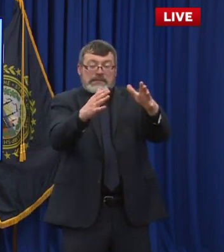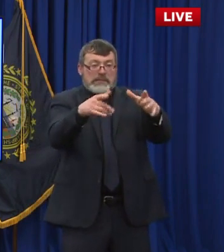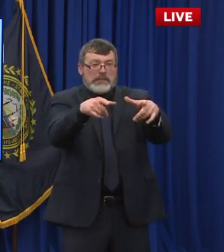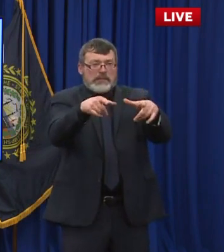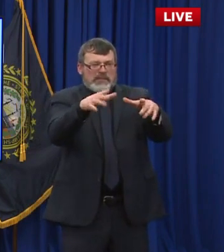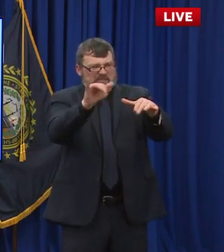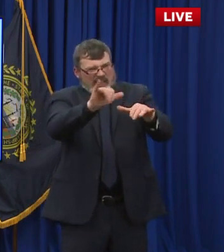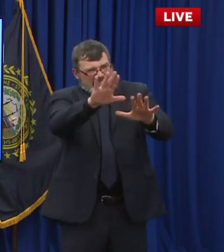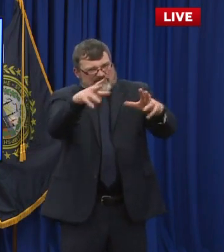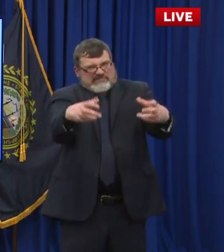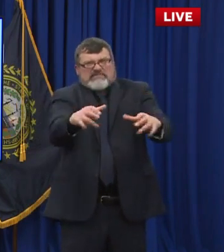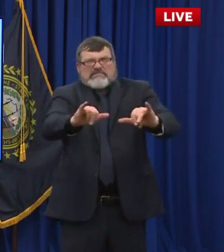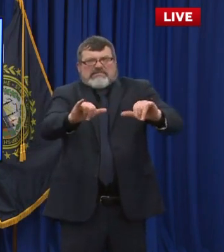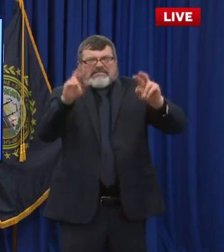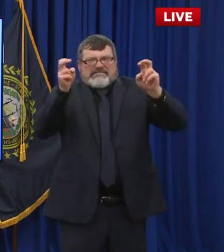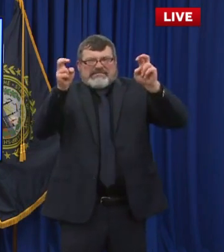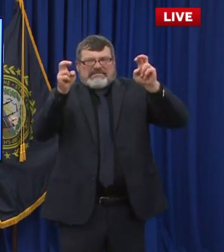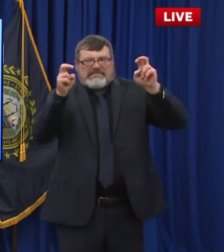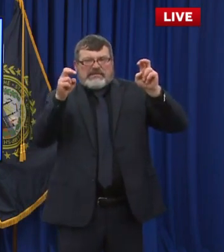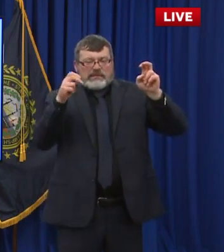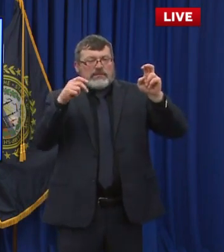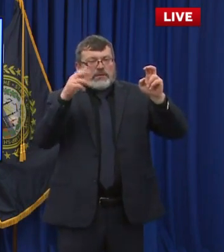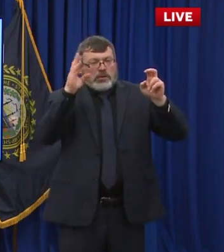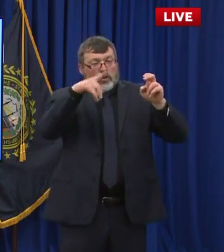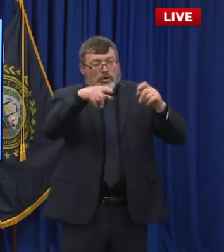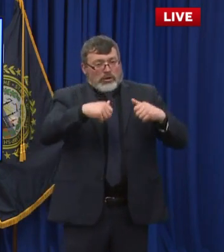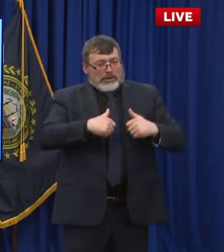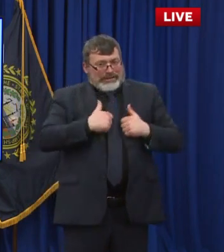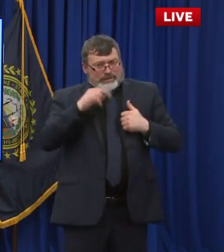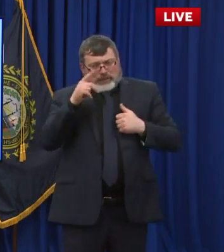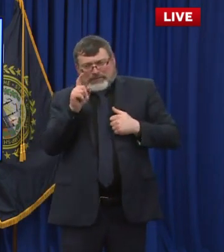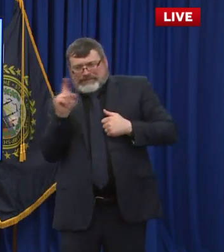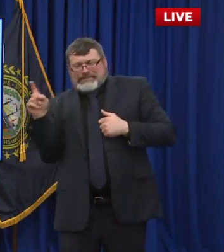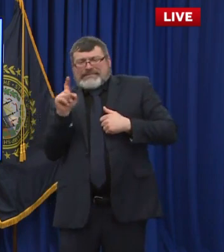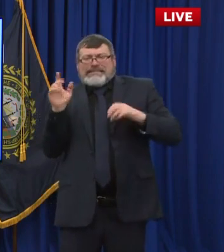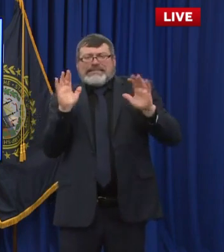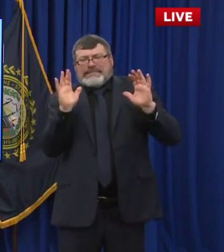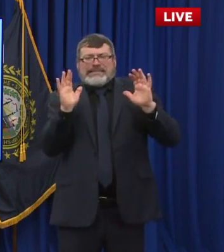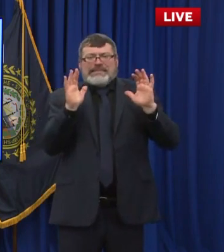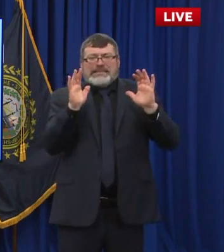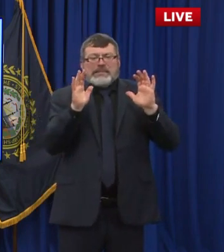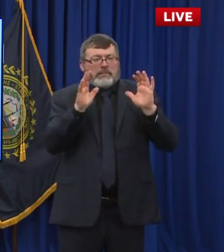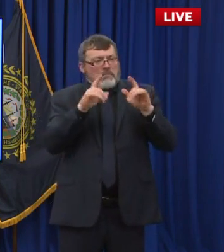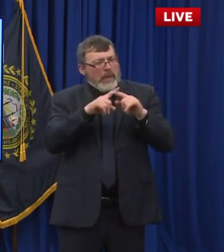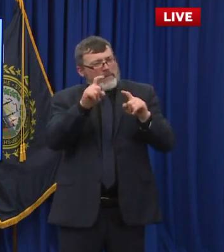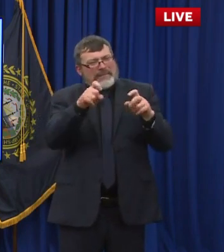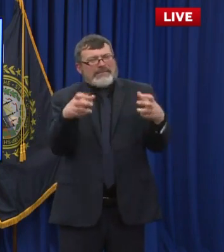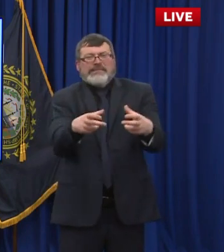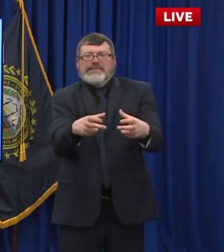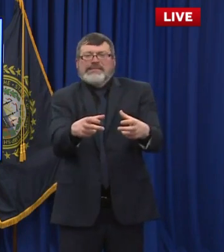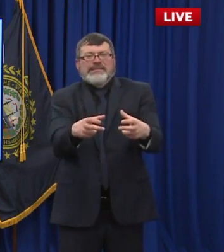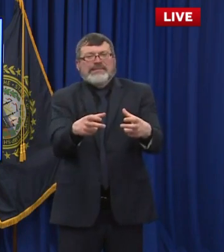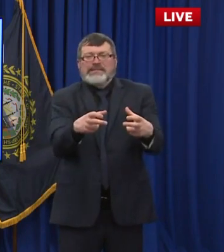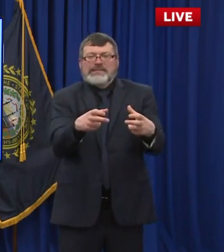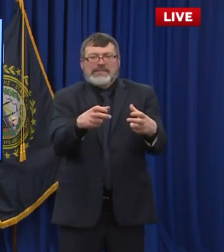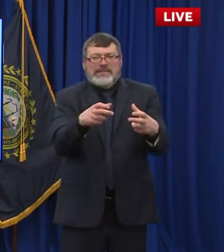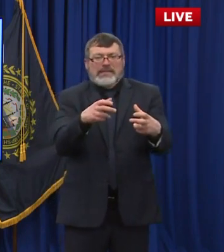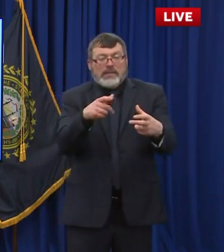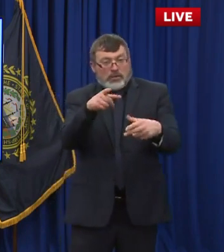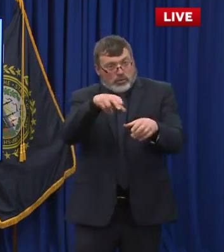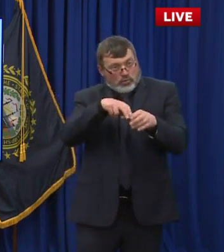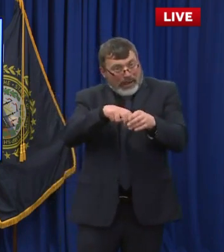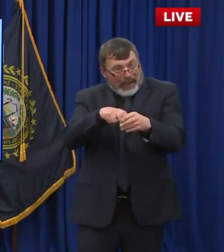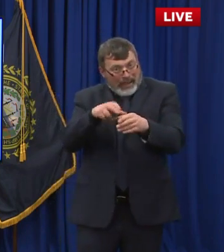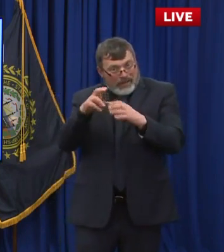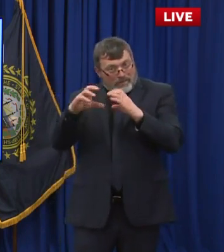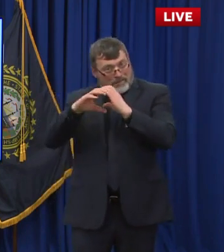Hampshire, obviously that's fine. But you have to maintain those quarantine provisions and staying away from public transportation or large gatherings outside of your immediate family is